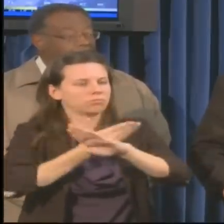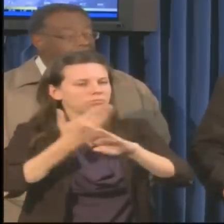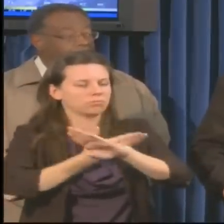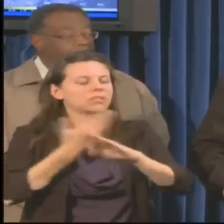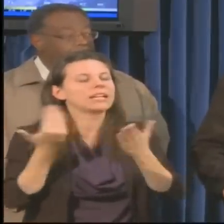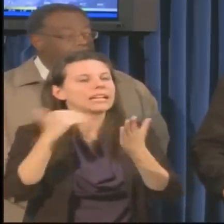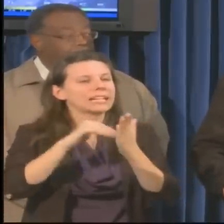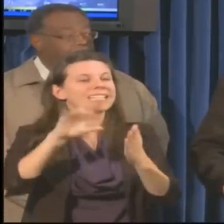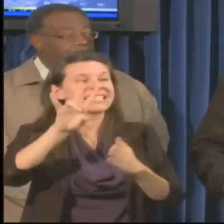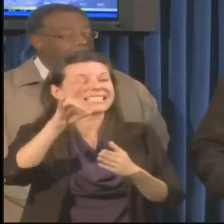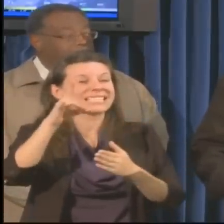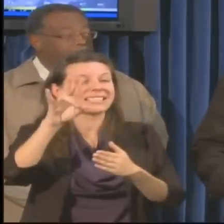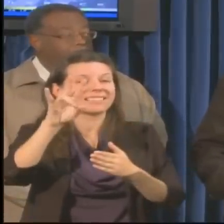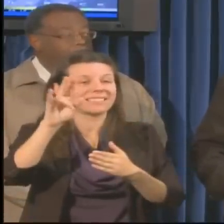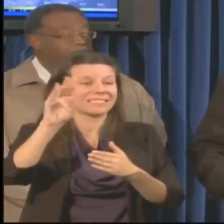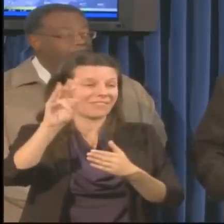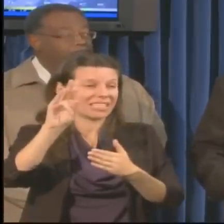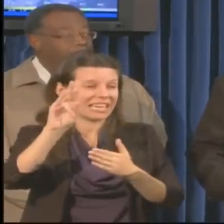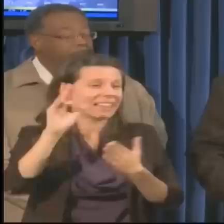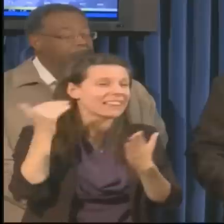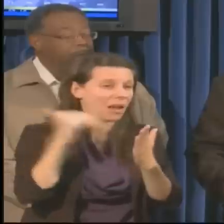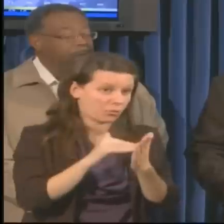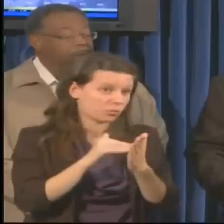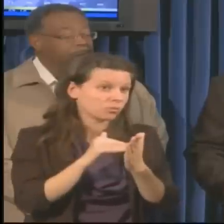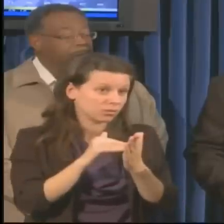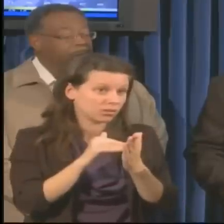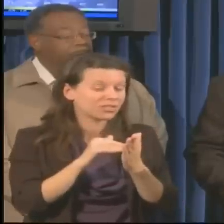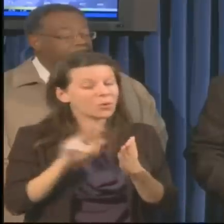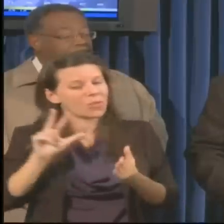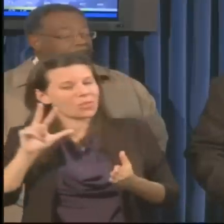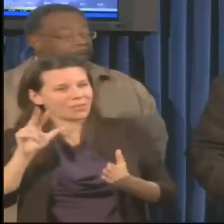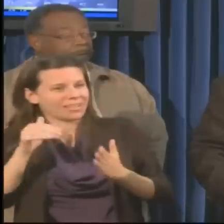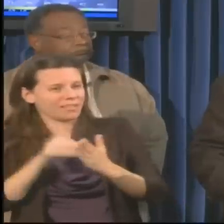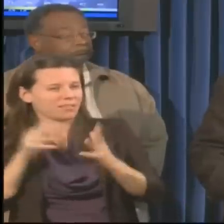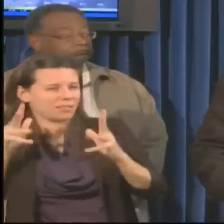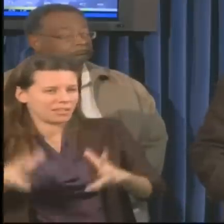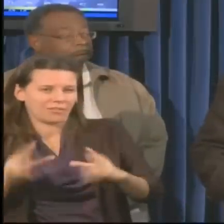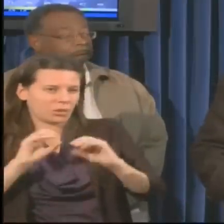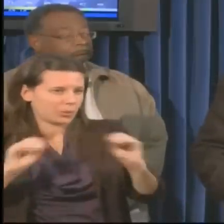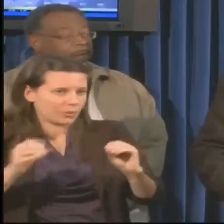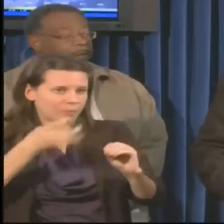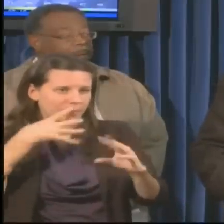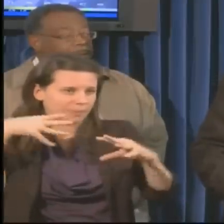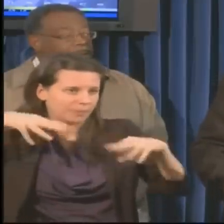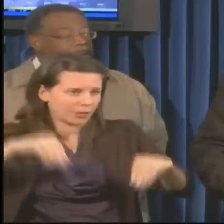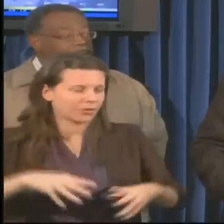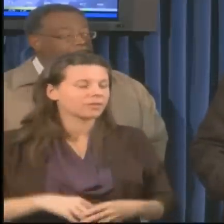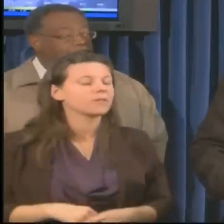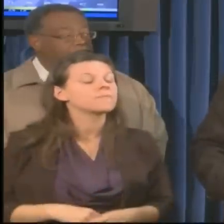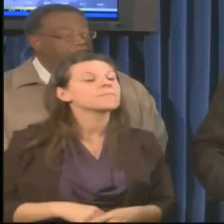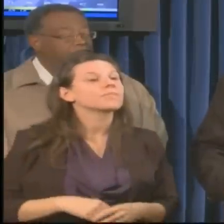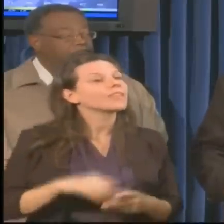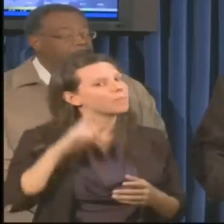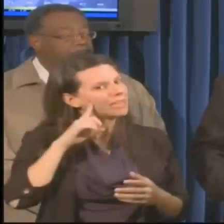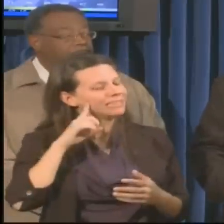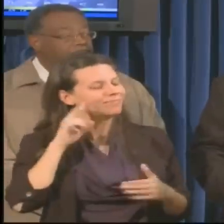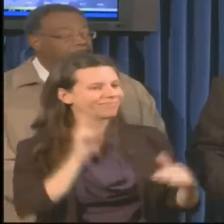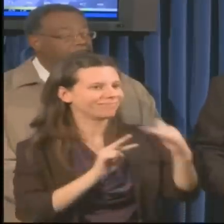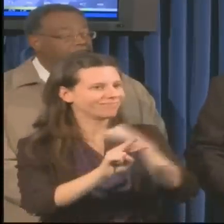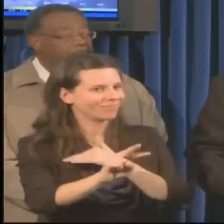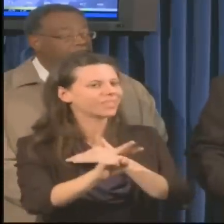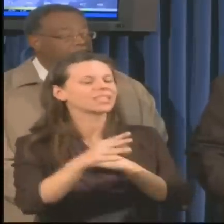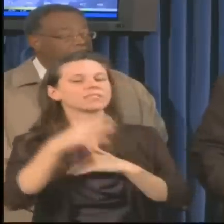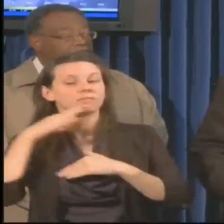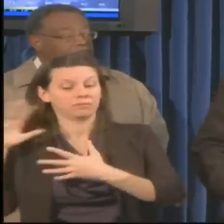We certainly expect the weather conditions to continue to deteriorate. And we will continue to have crews in the field accessing